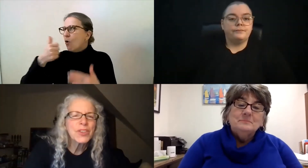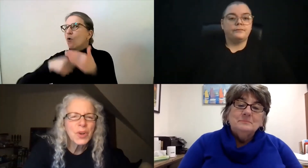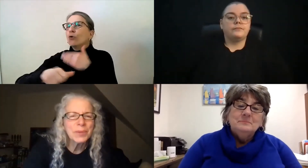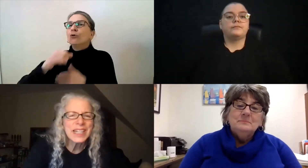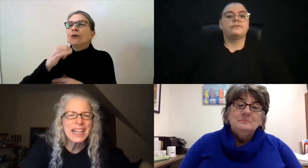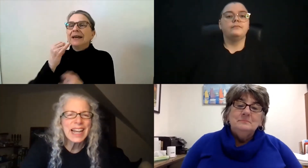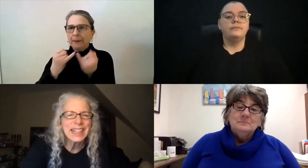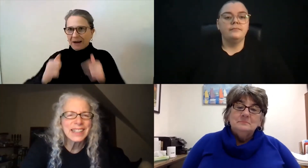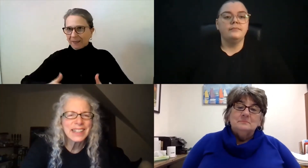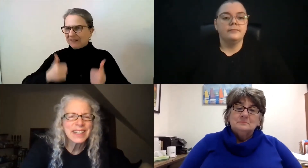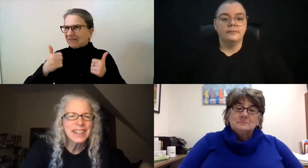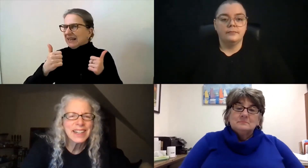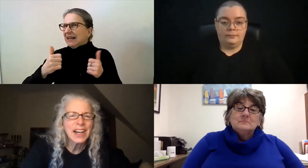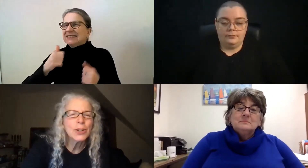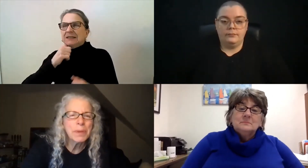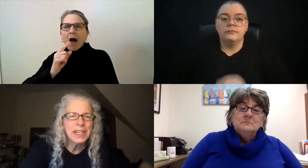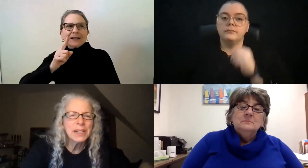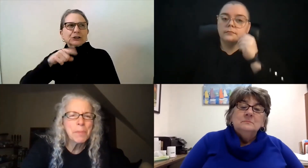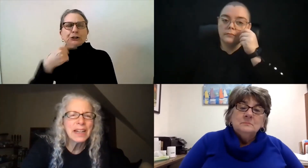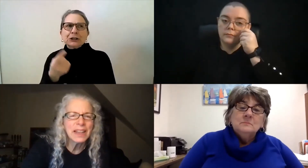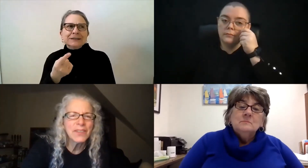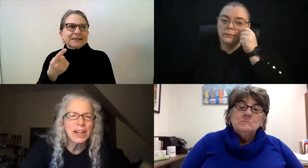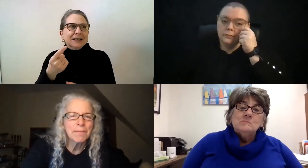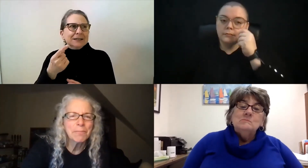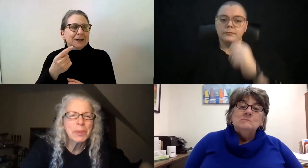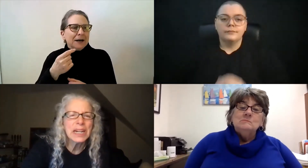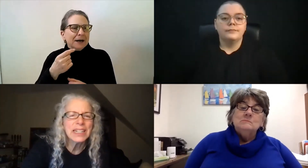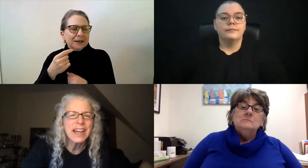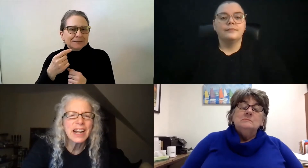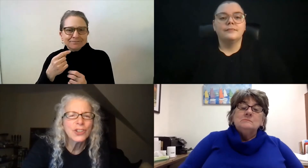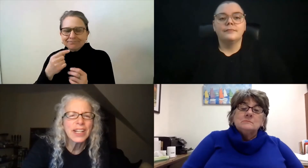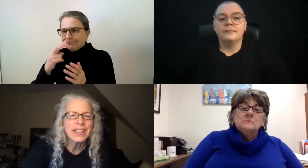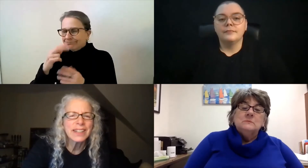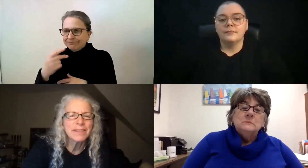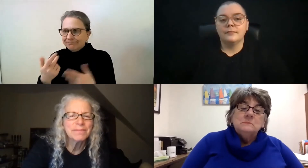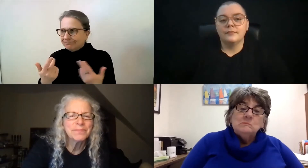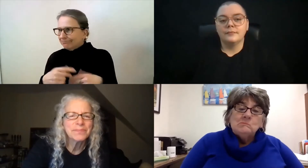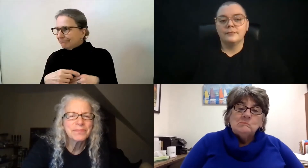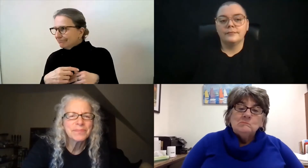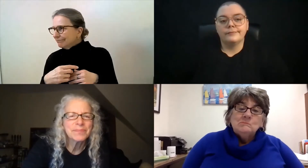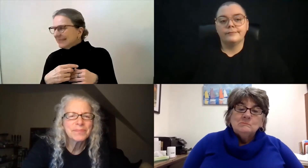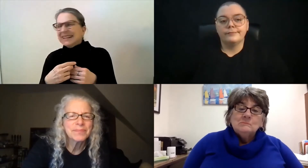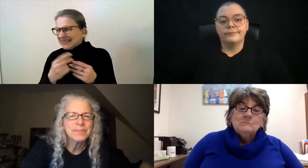So I would say yes, independent living, but it's not just,